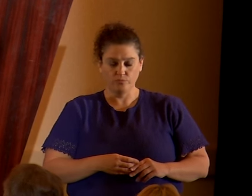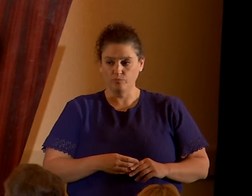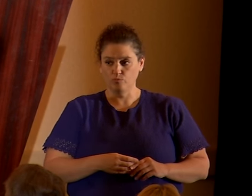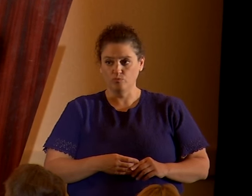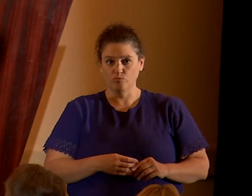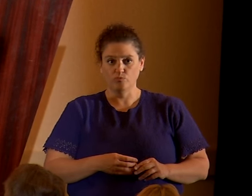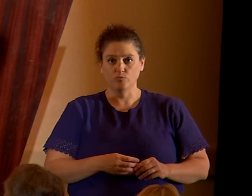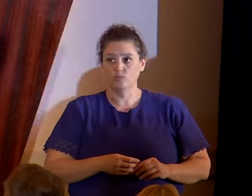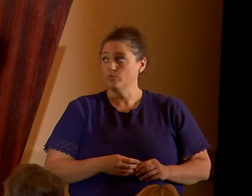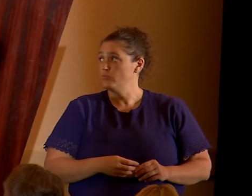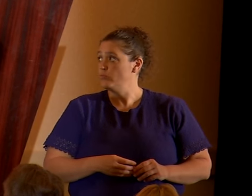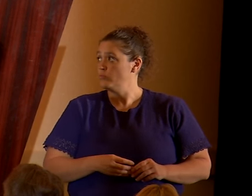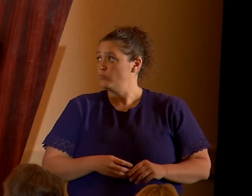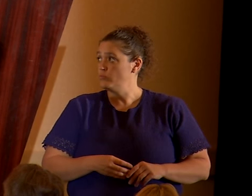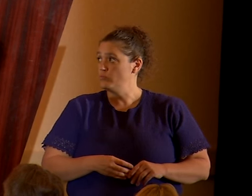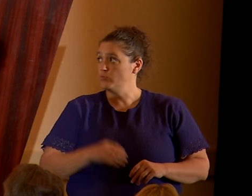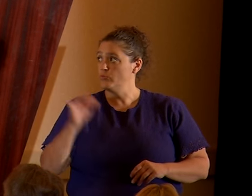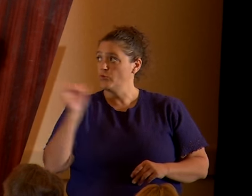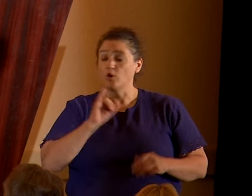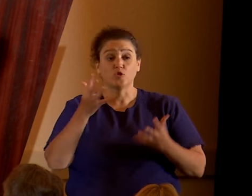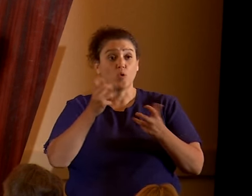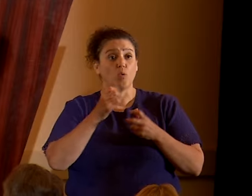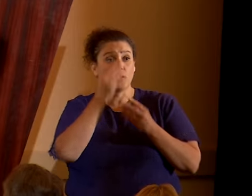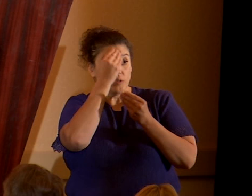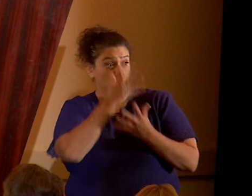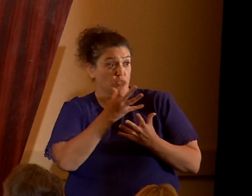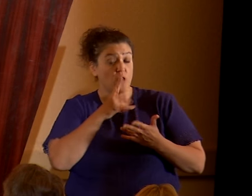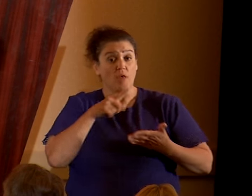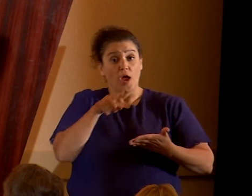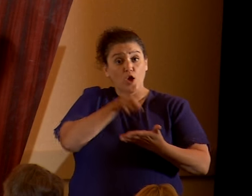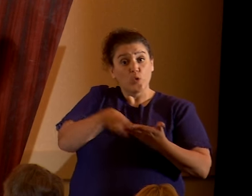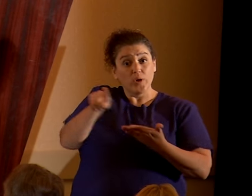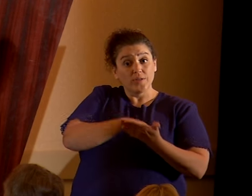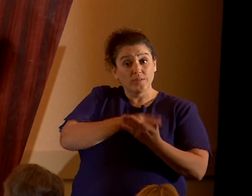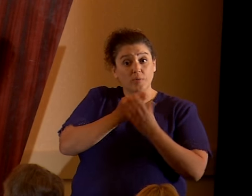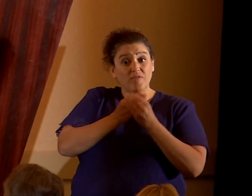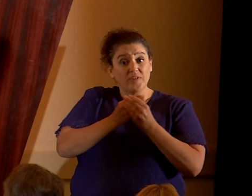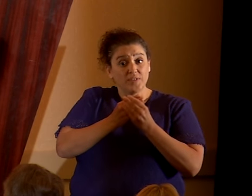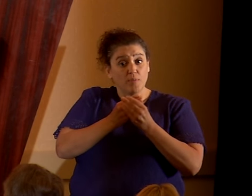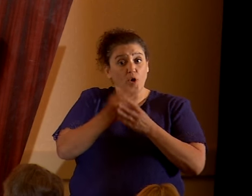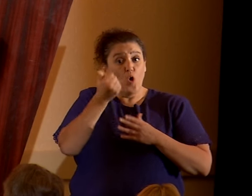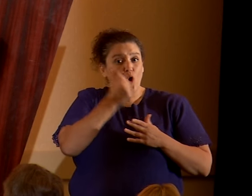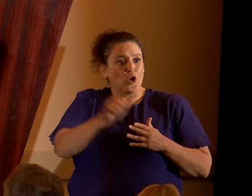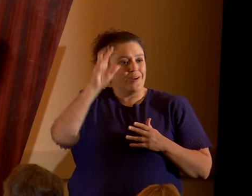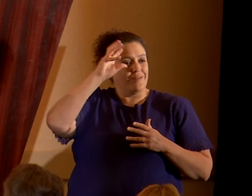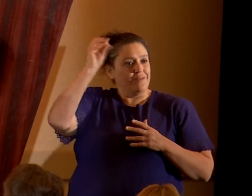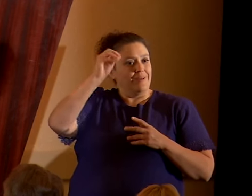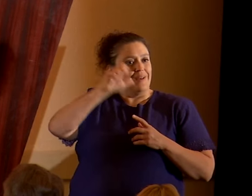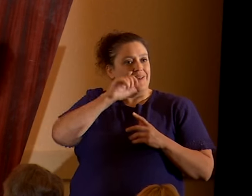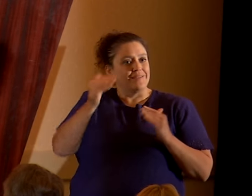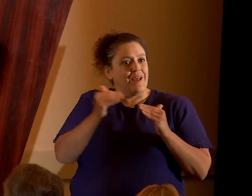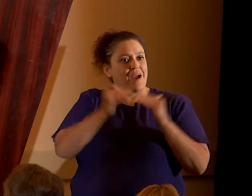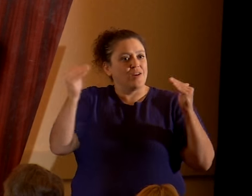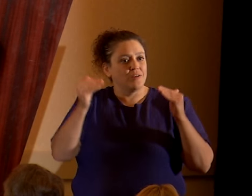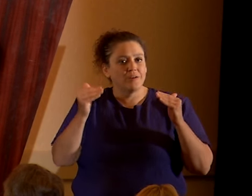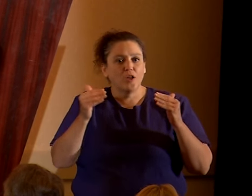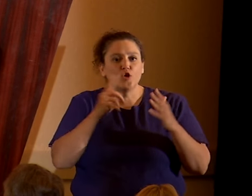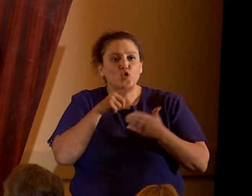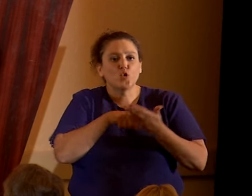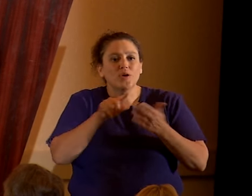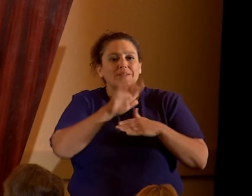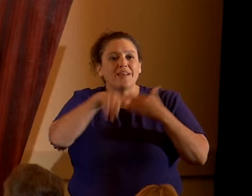I also would like to mention that criticism of Islam or any ideology is not equivalent to criticism of all Muslims.